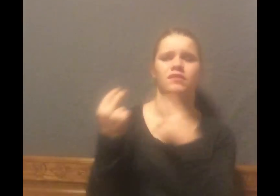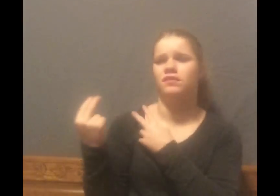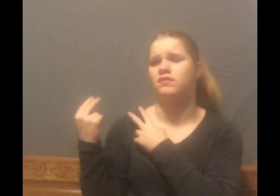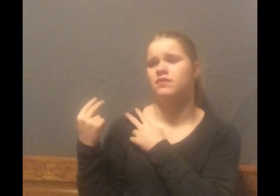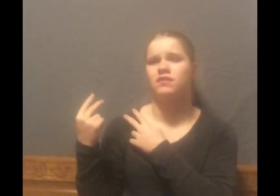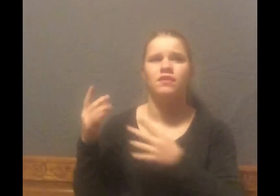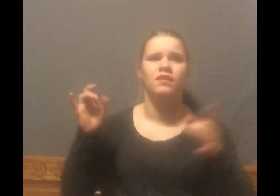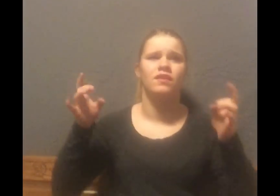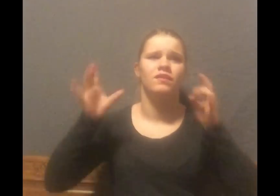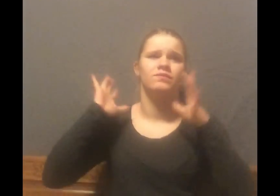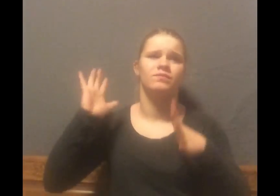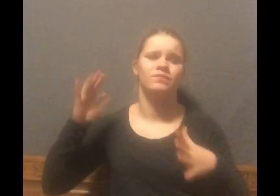joy, I've seen regret